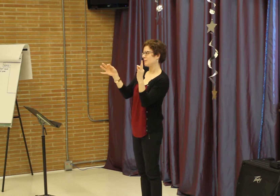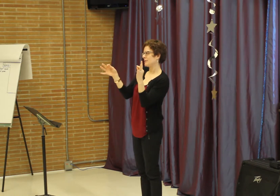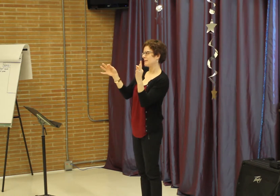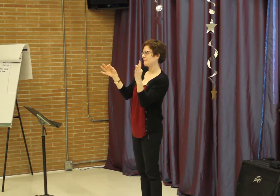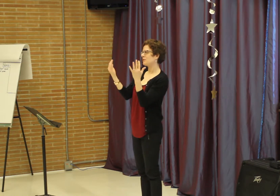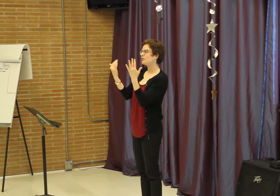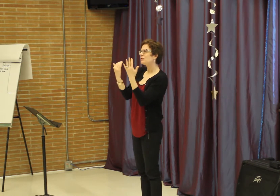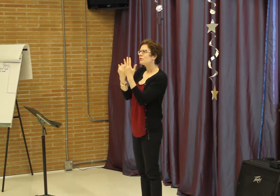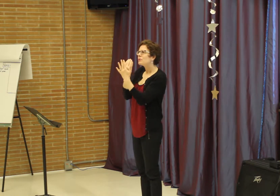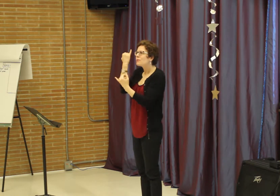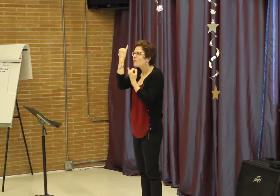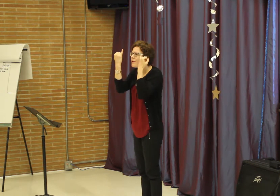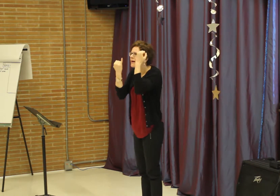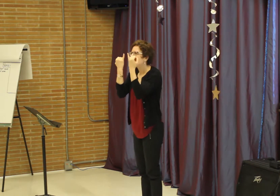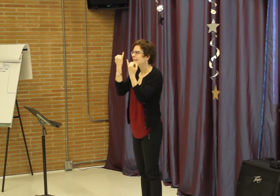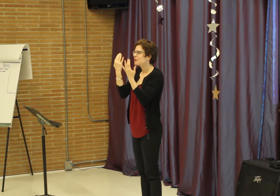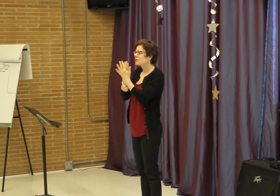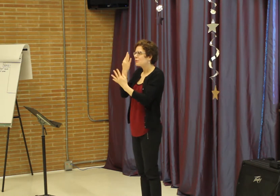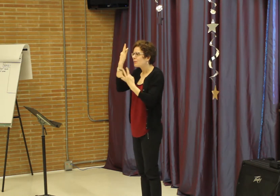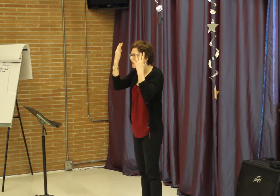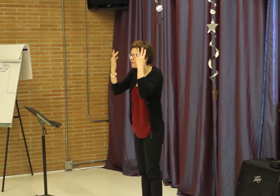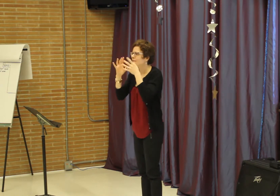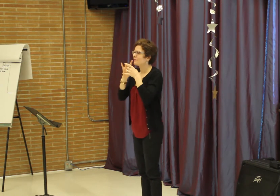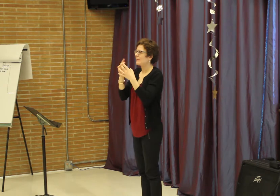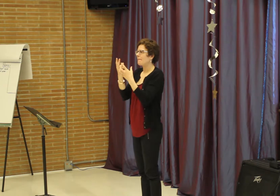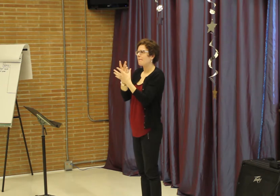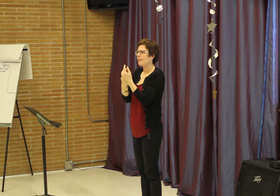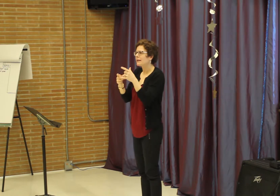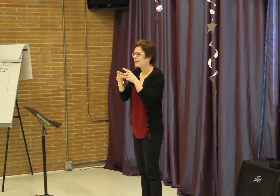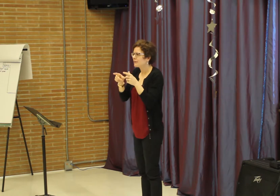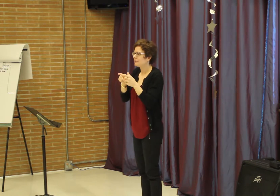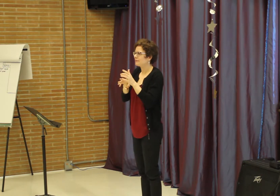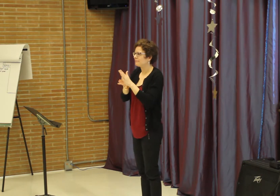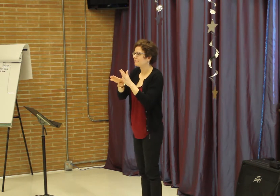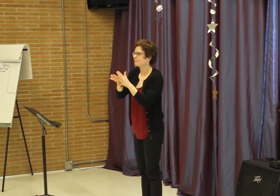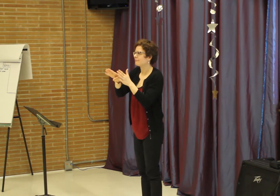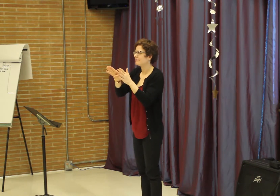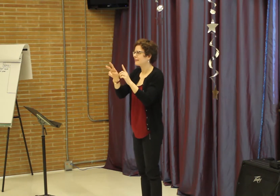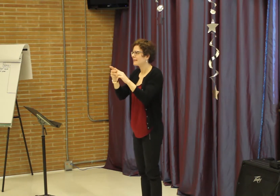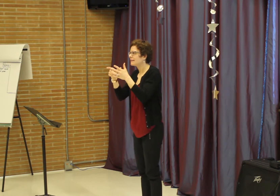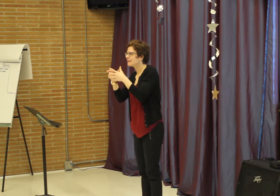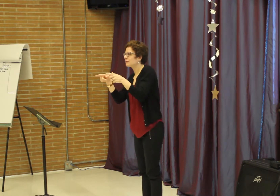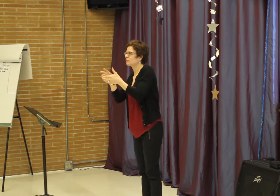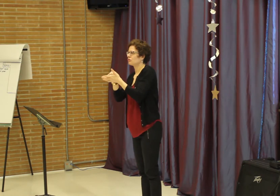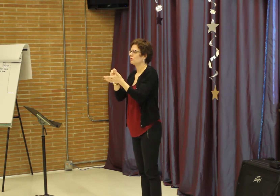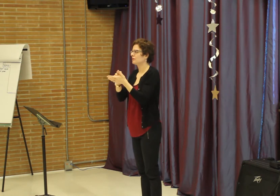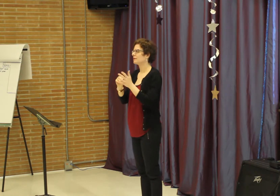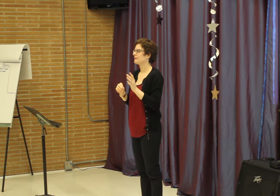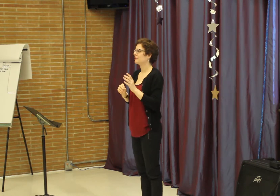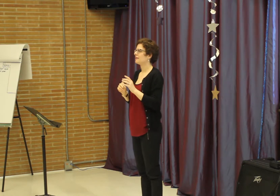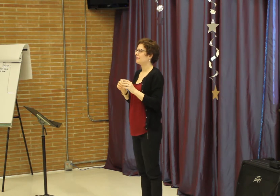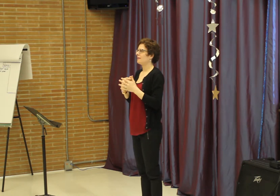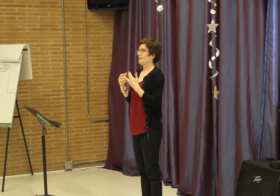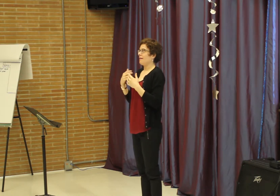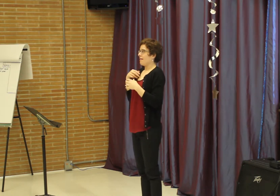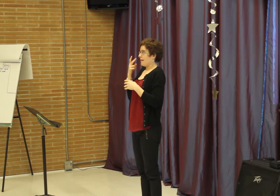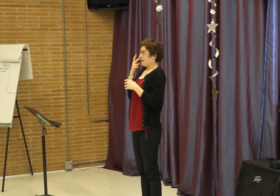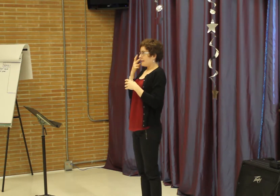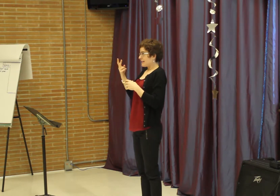So, the CEFR does implement plurilingualism. It has creative approaches and ideas to how to support